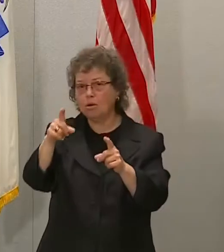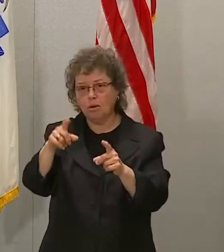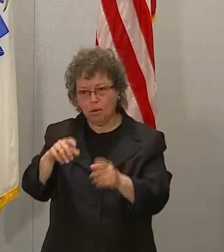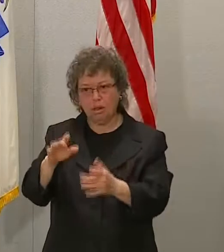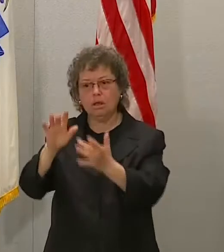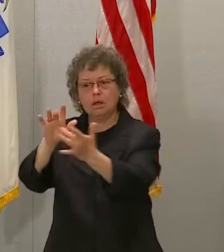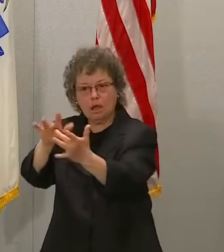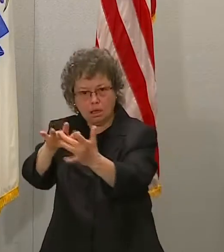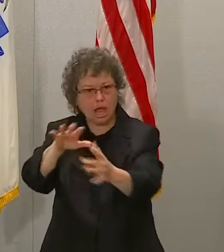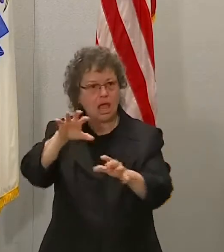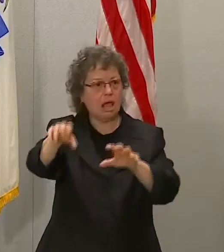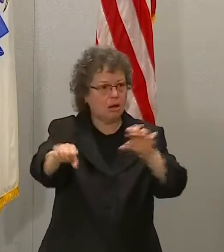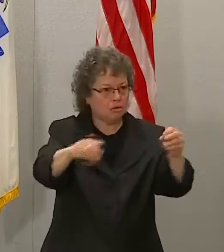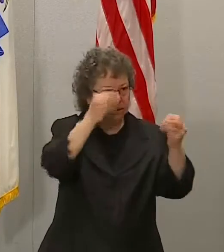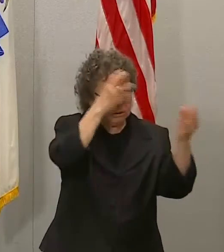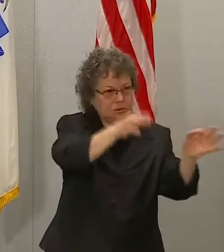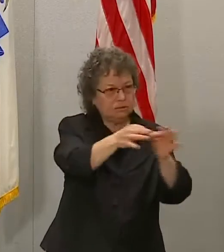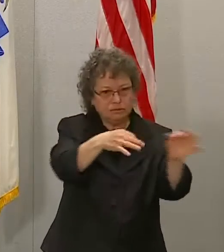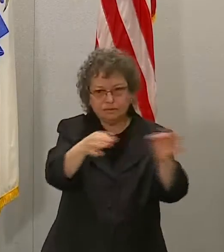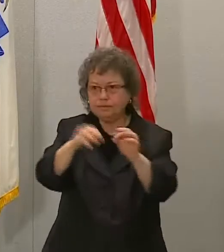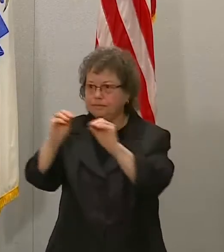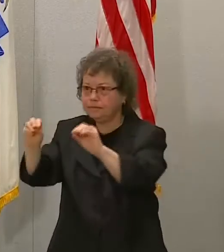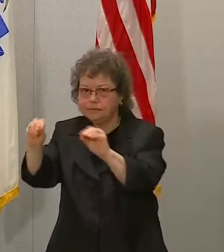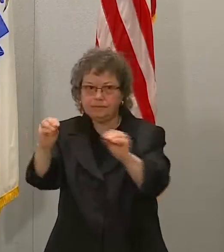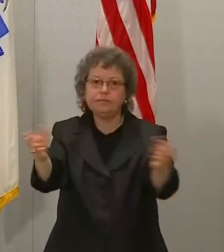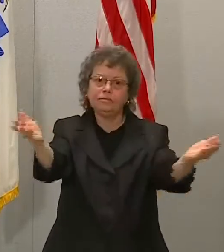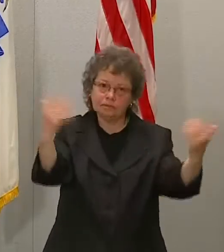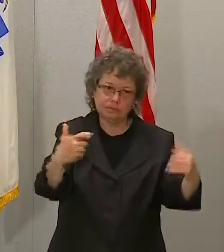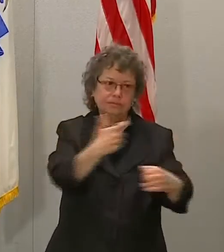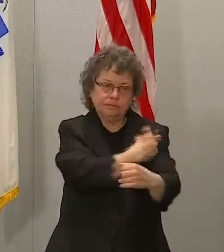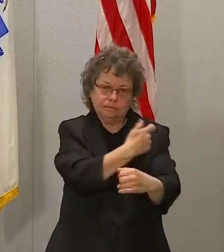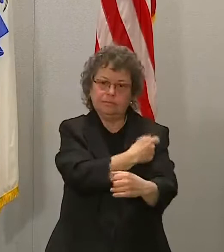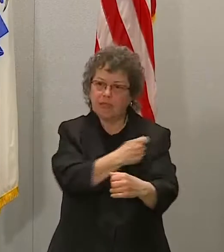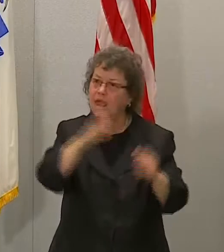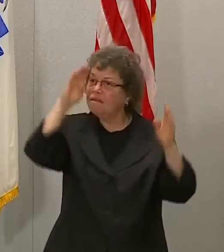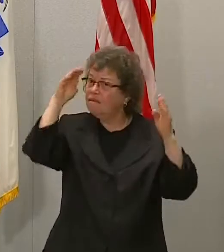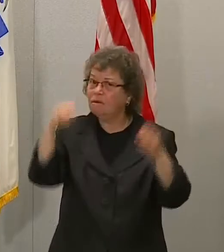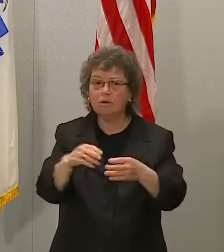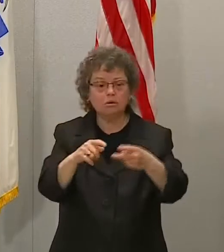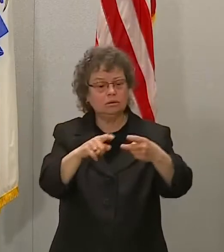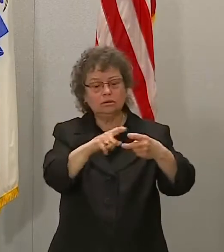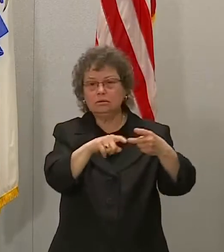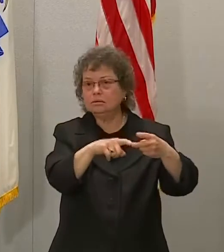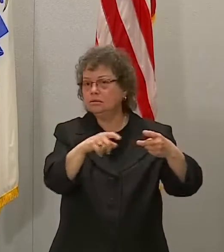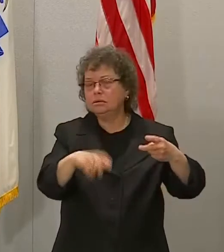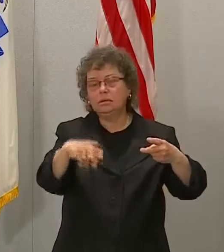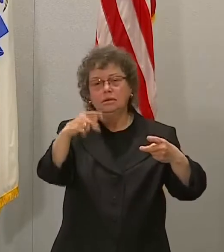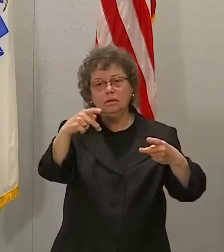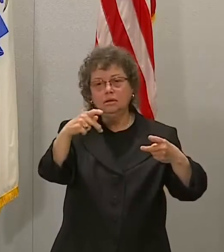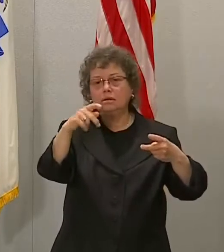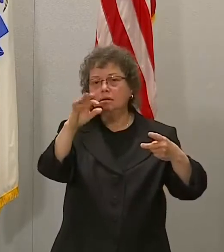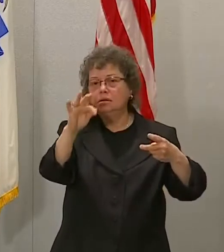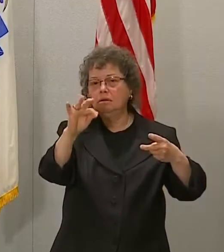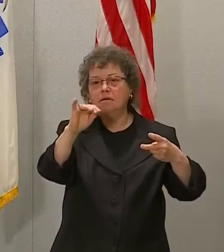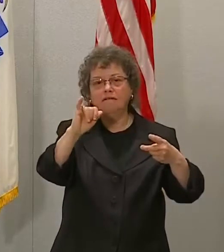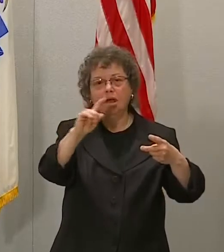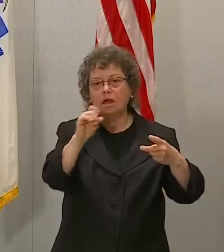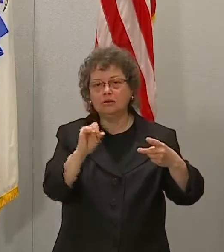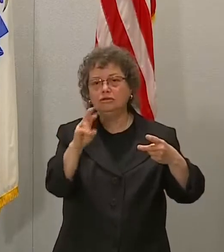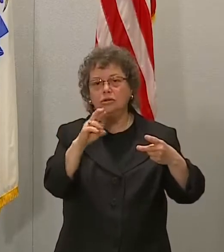activities that we've been doing, and we'll just focus those for the time being using Pfizer and Moderna supplies.